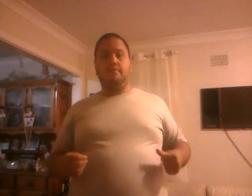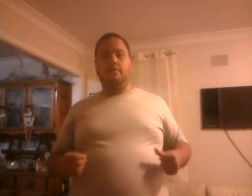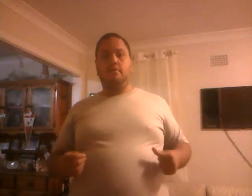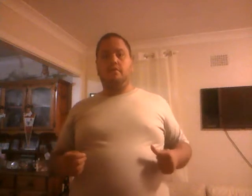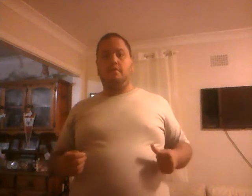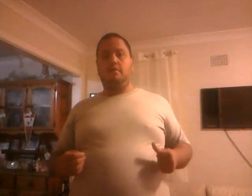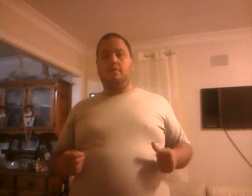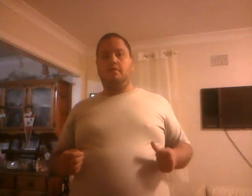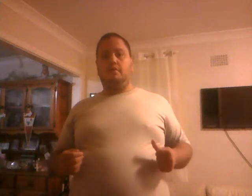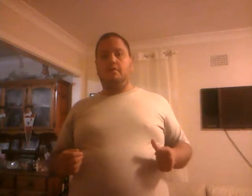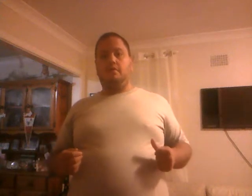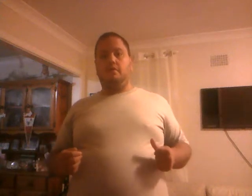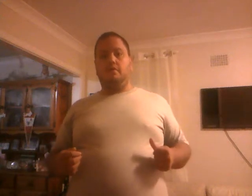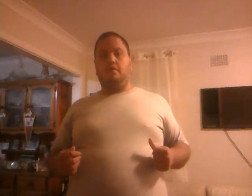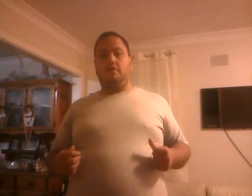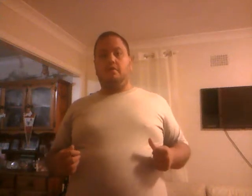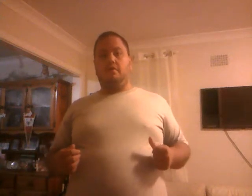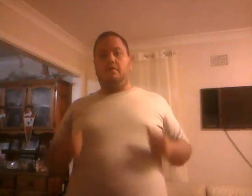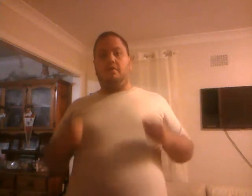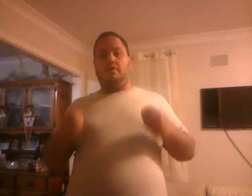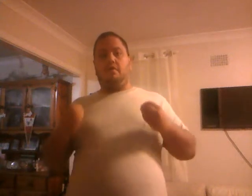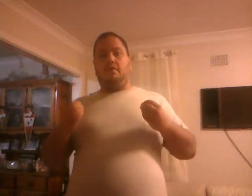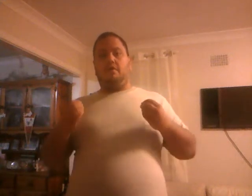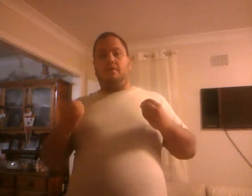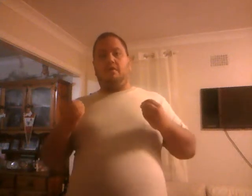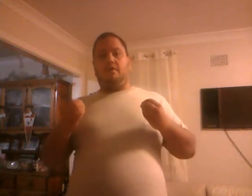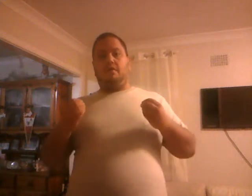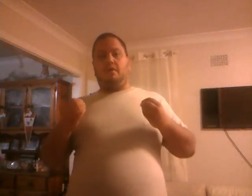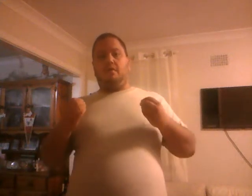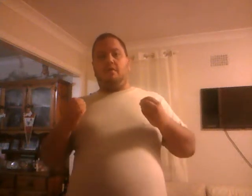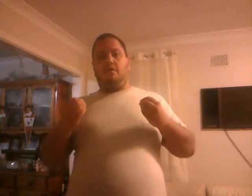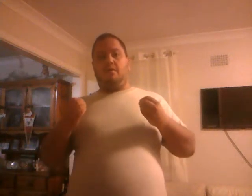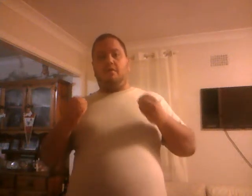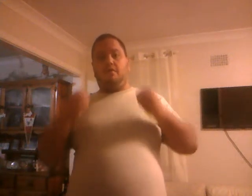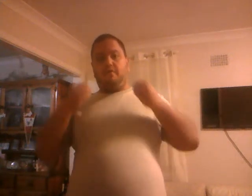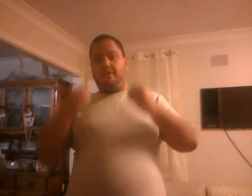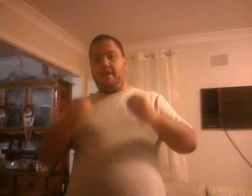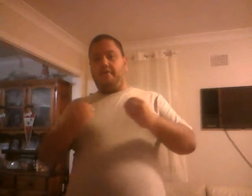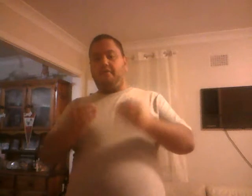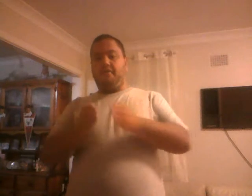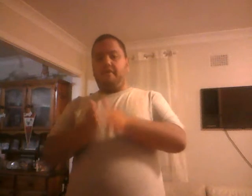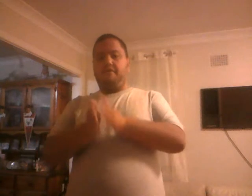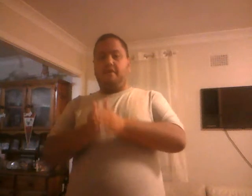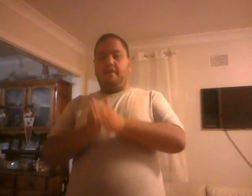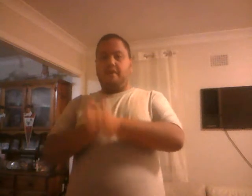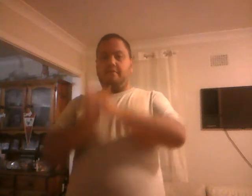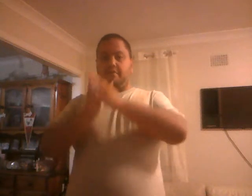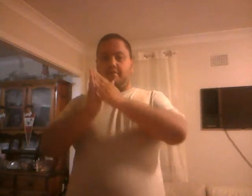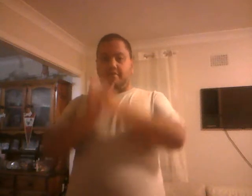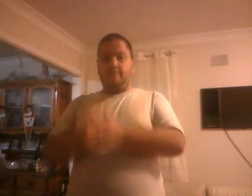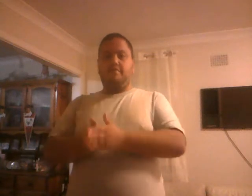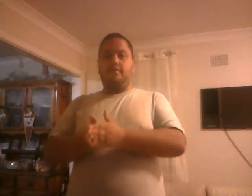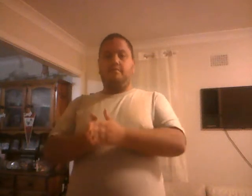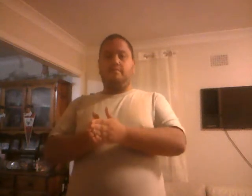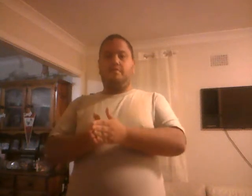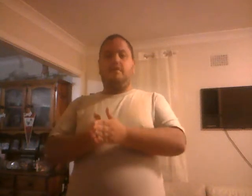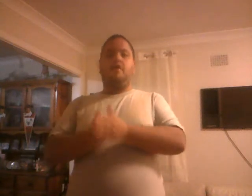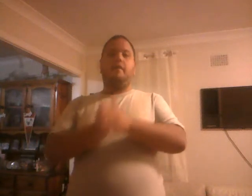for that, for this very same system, to go